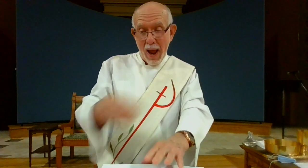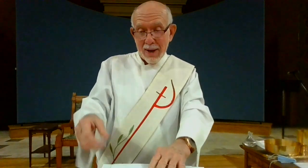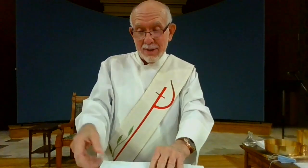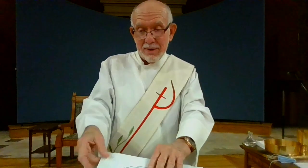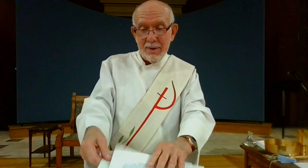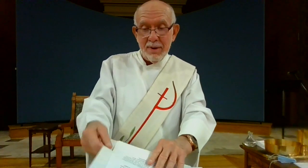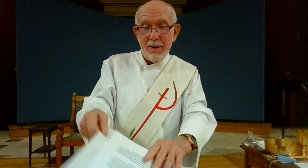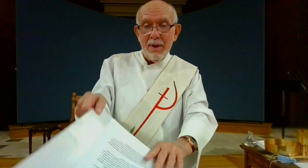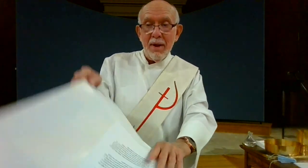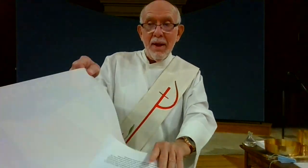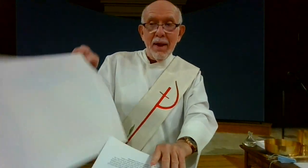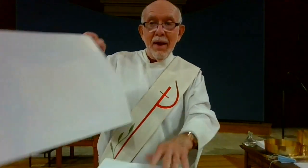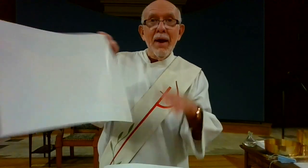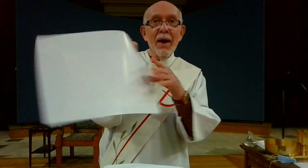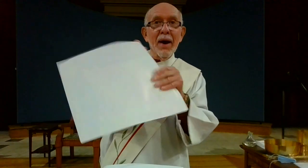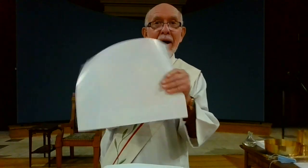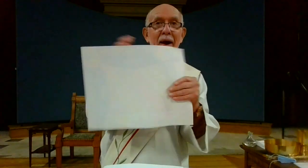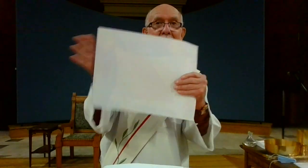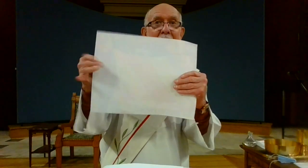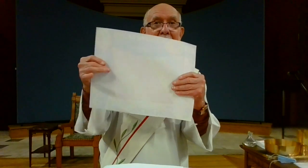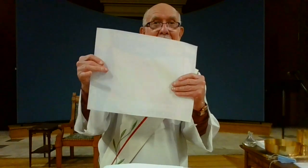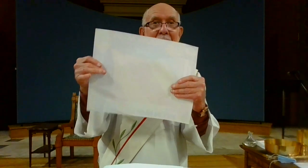whiter and now it looks like this